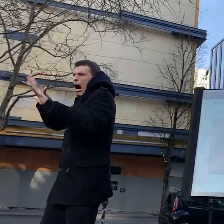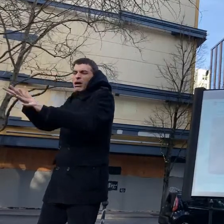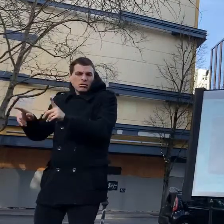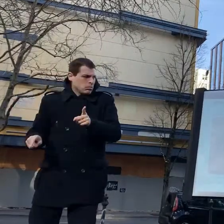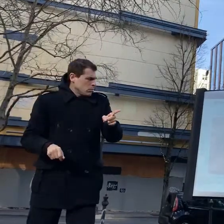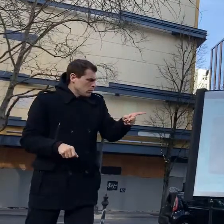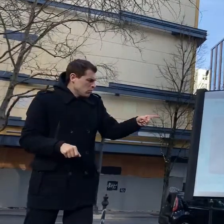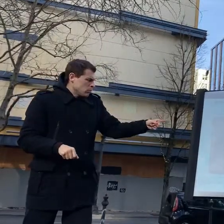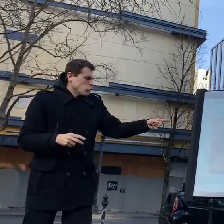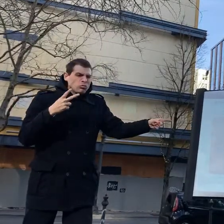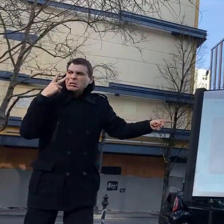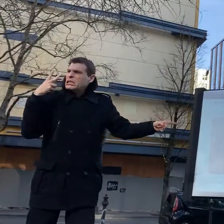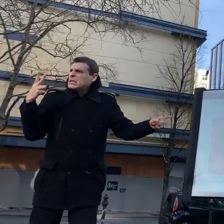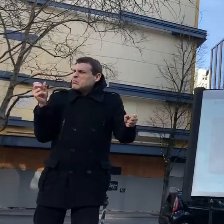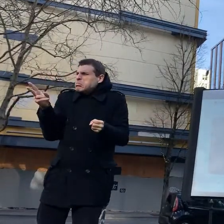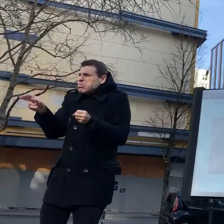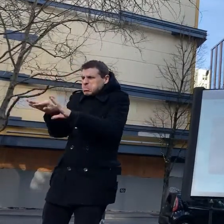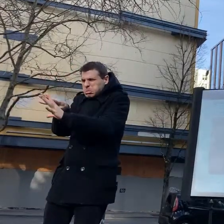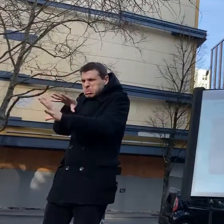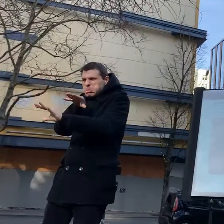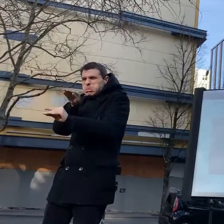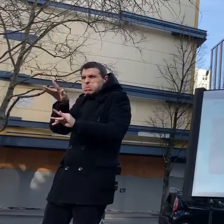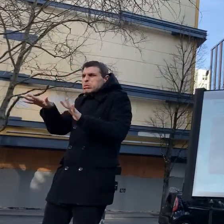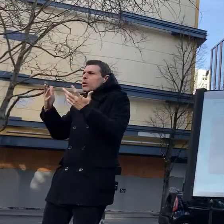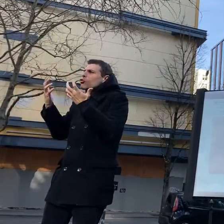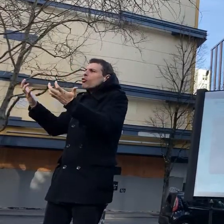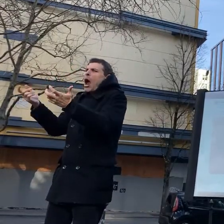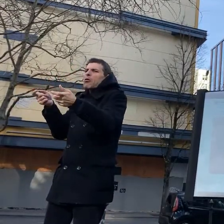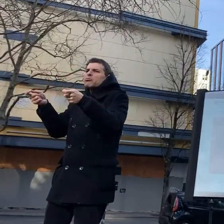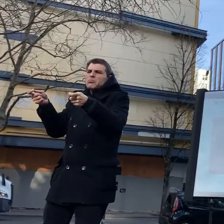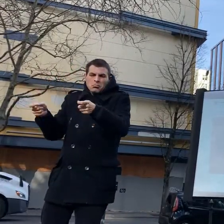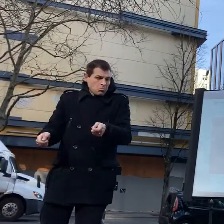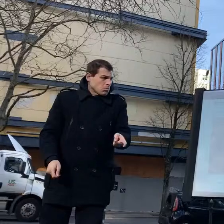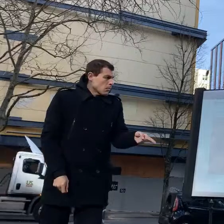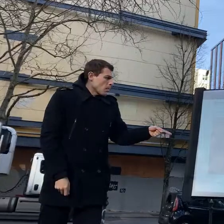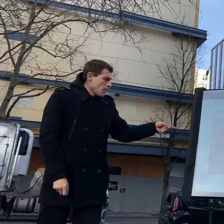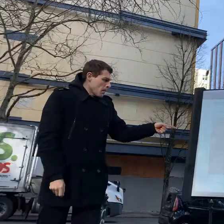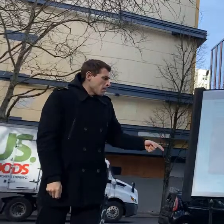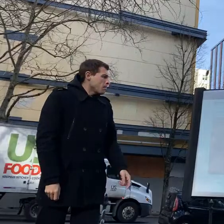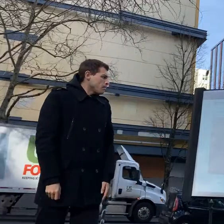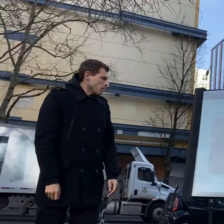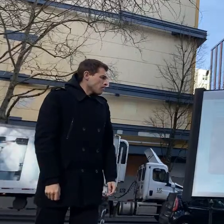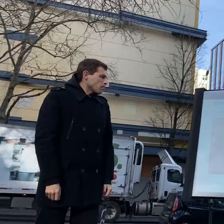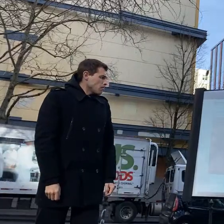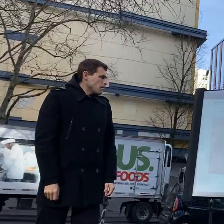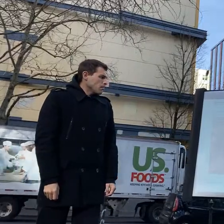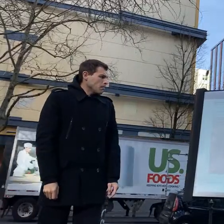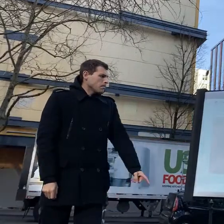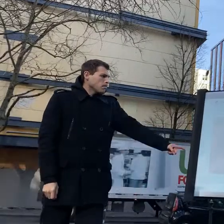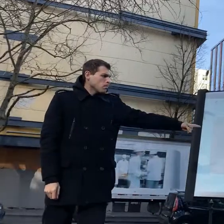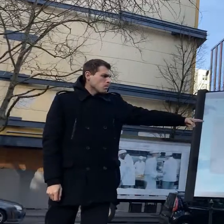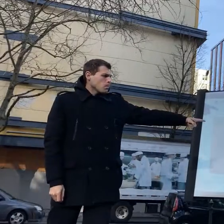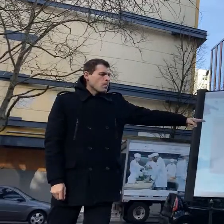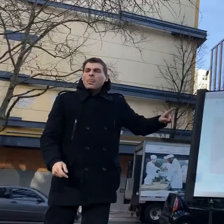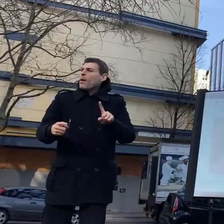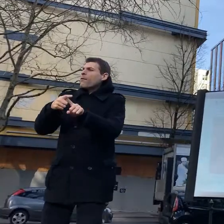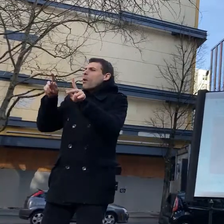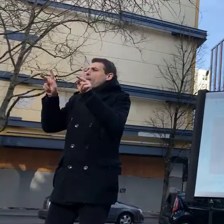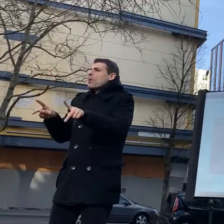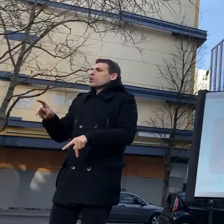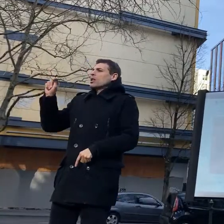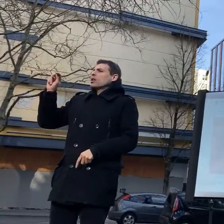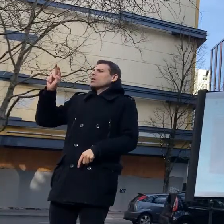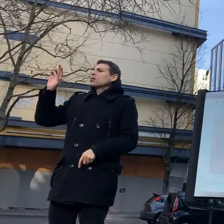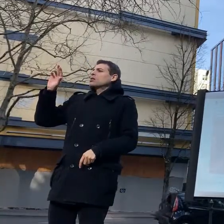severe and completely unexpected symptoms like chemical rashes eventually